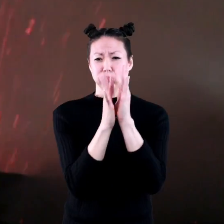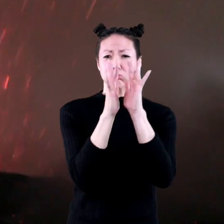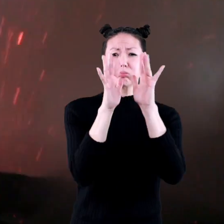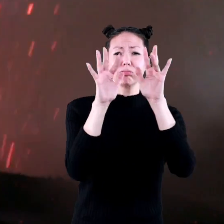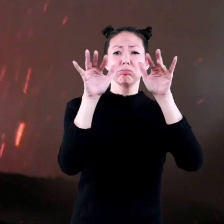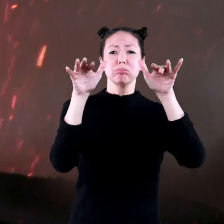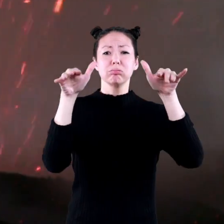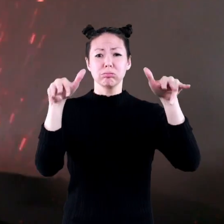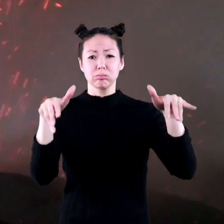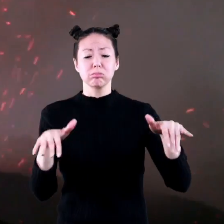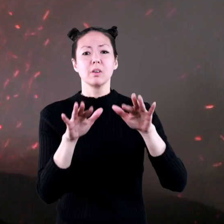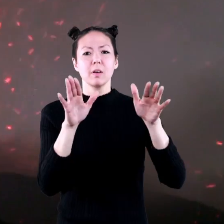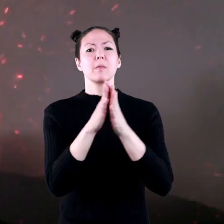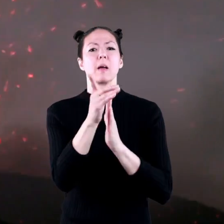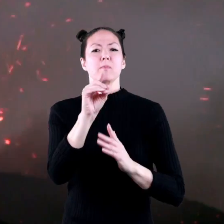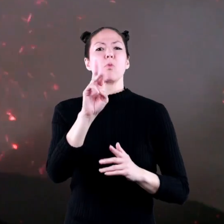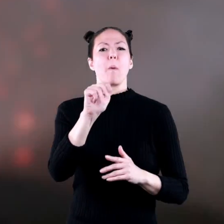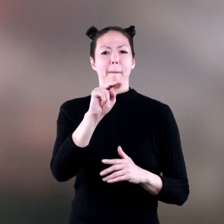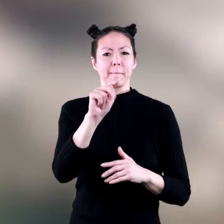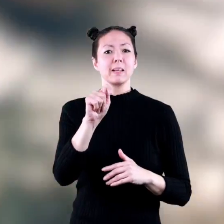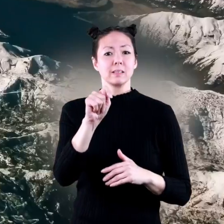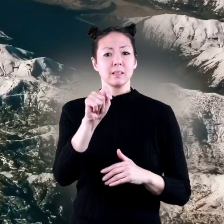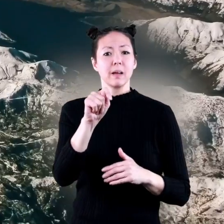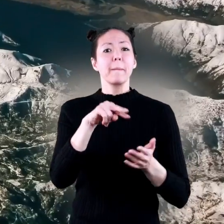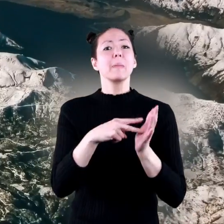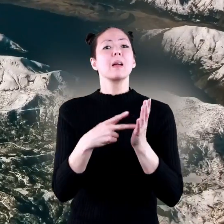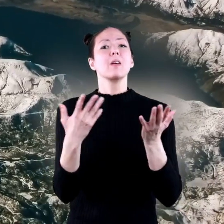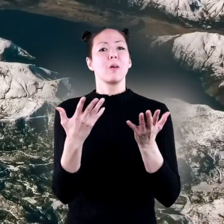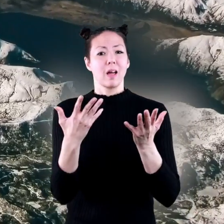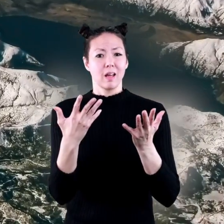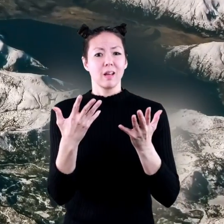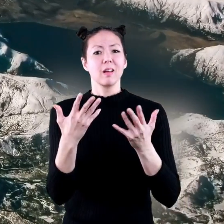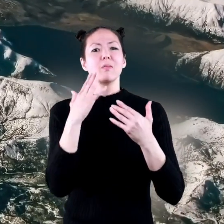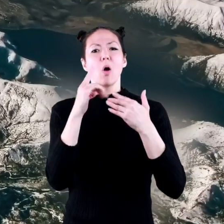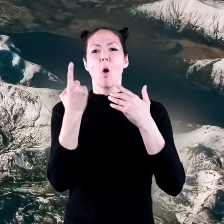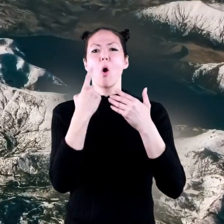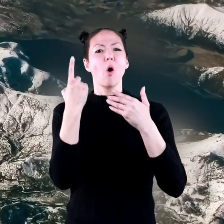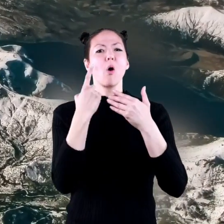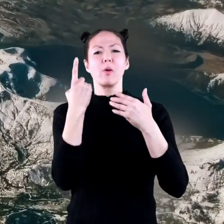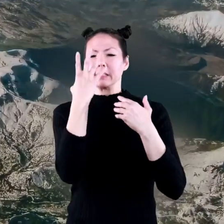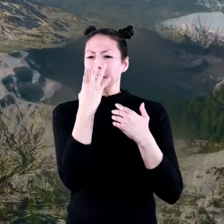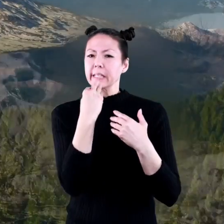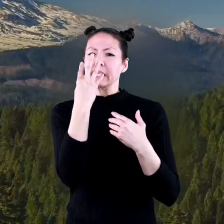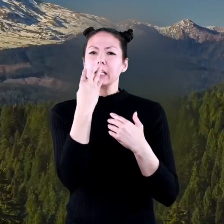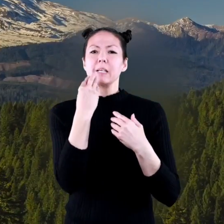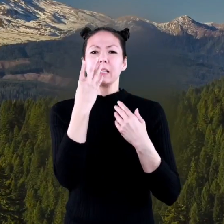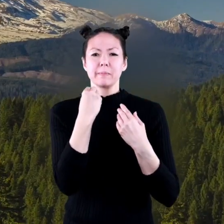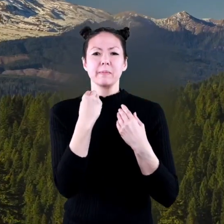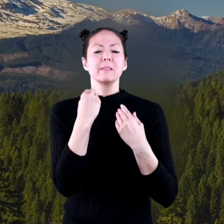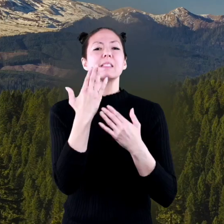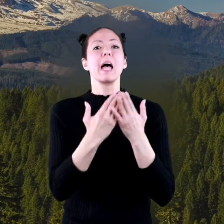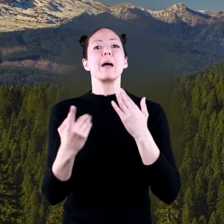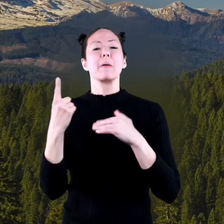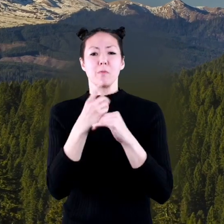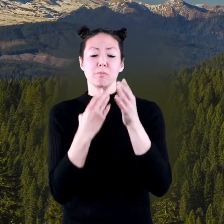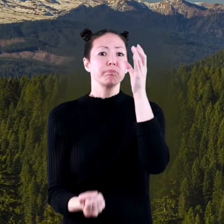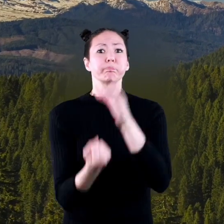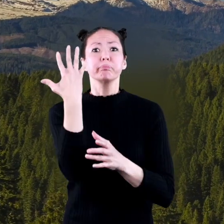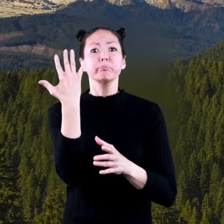active, or a volcano may be dormant, which means that it's only sleeping and may someday erupt. Or a